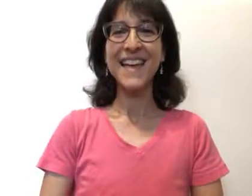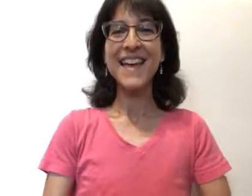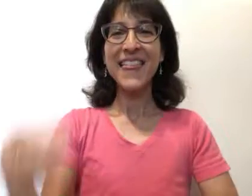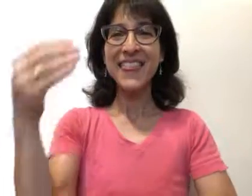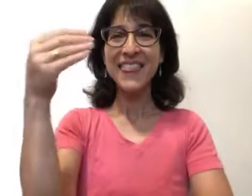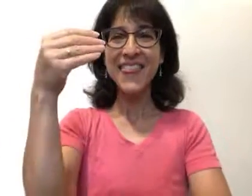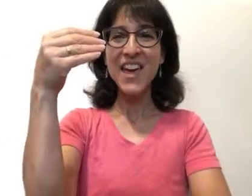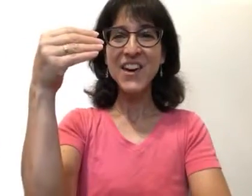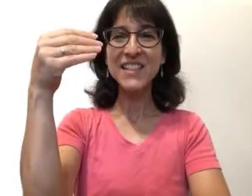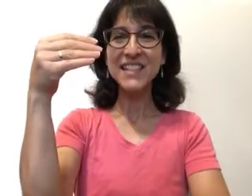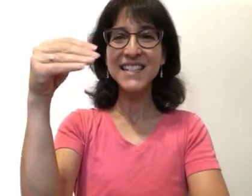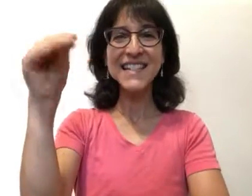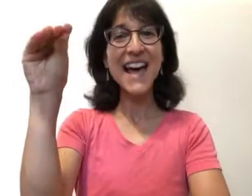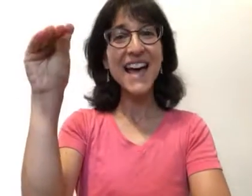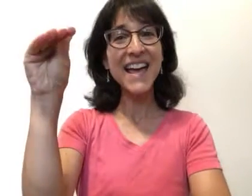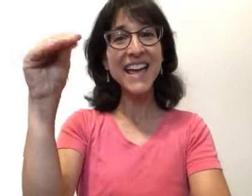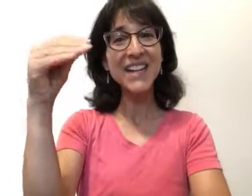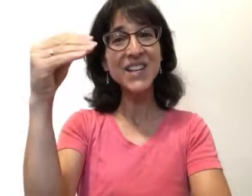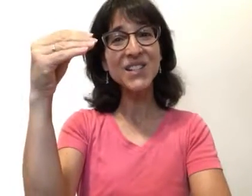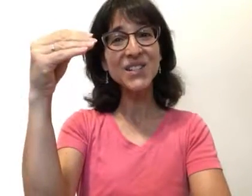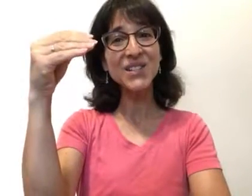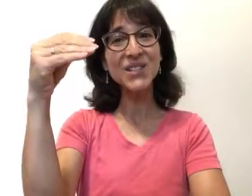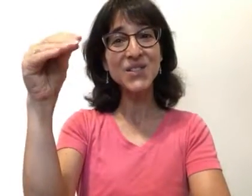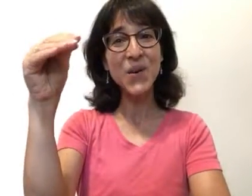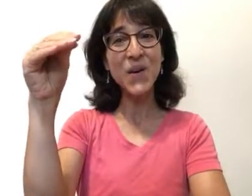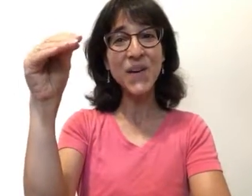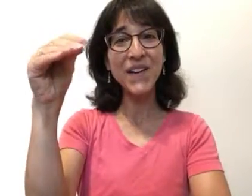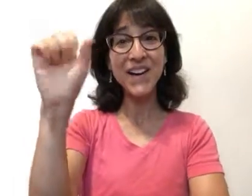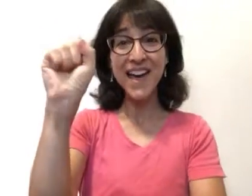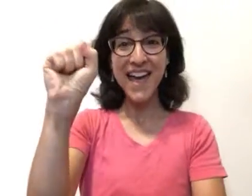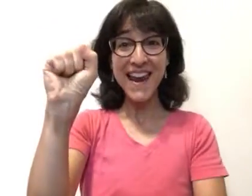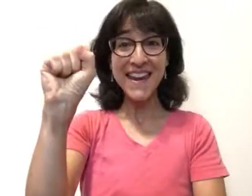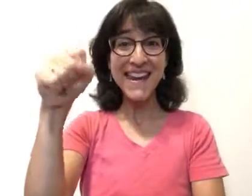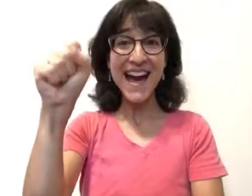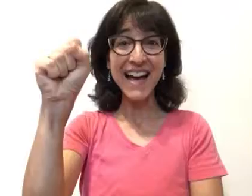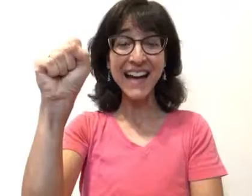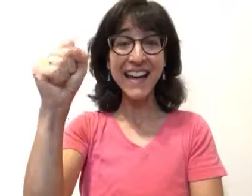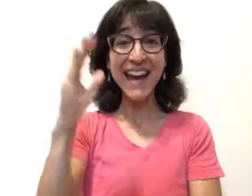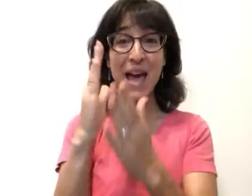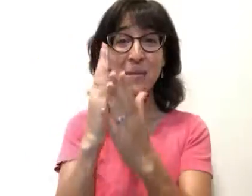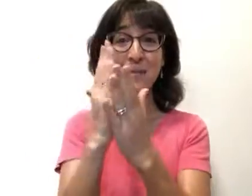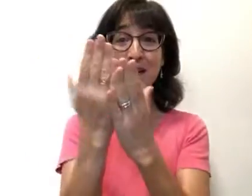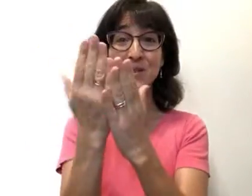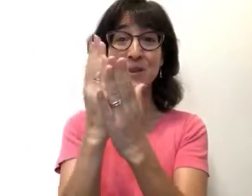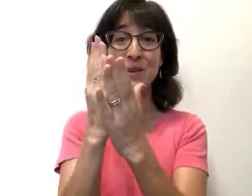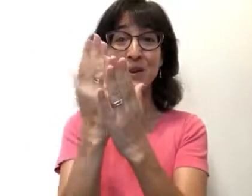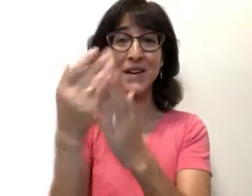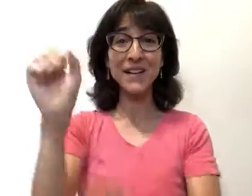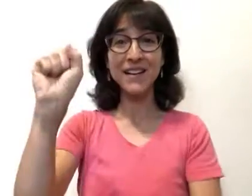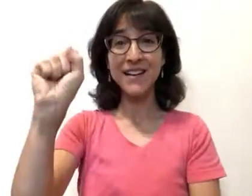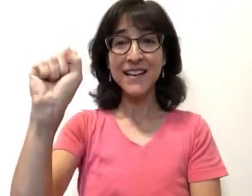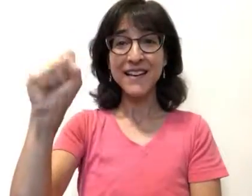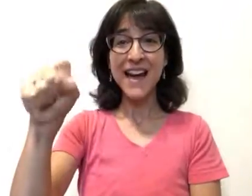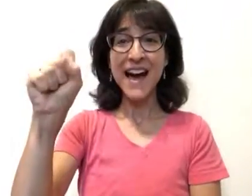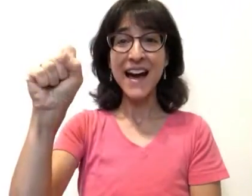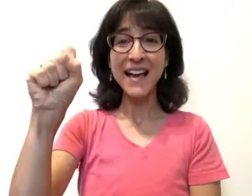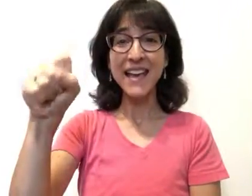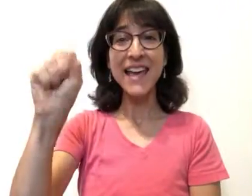There's a dinosaur knocking at my door, knocking